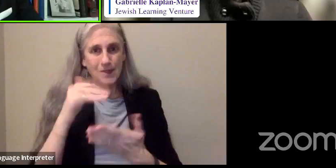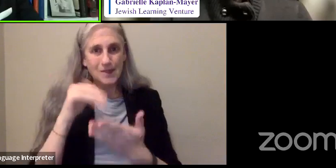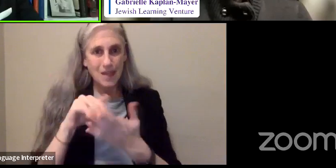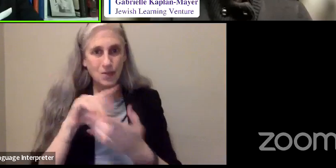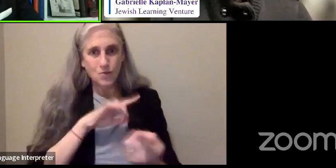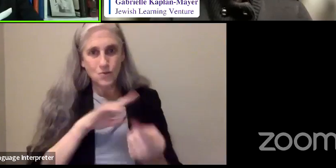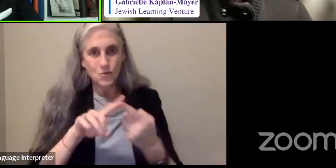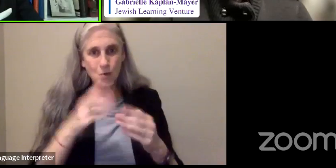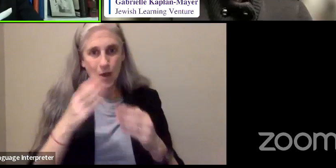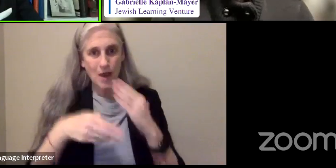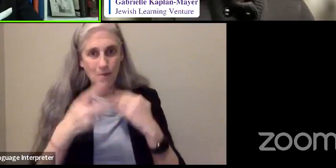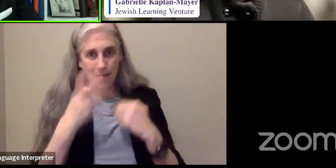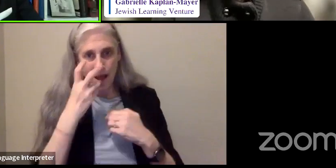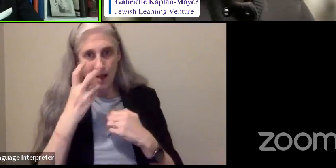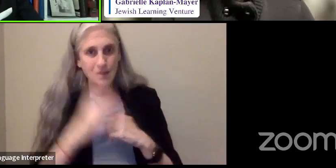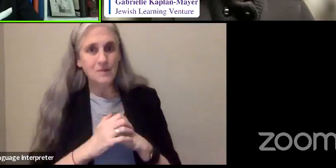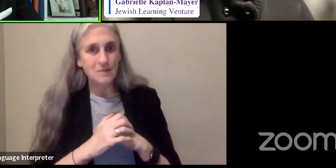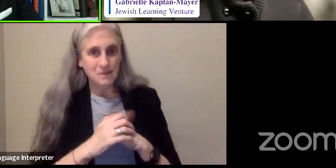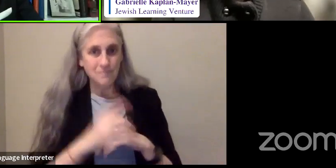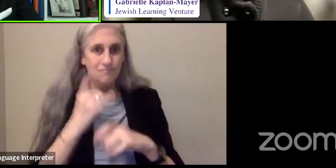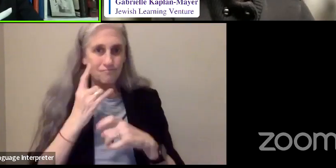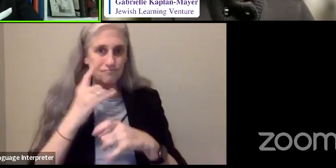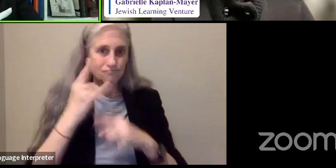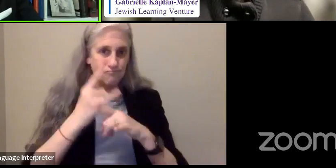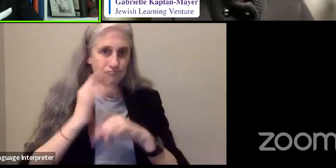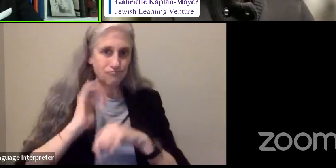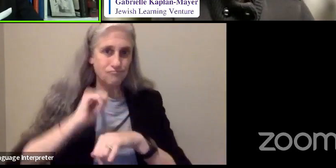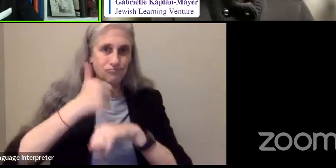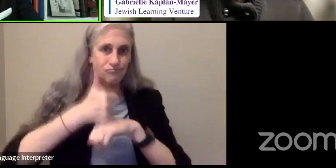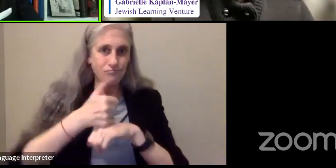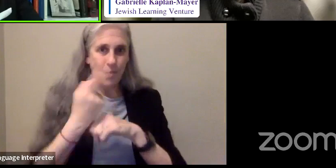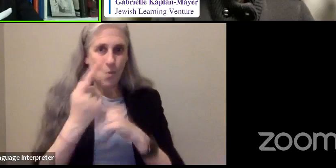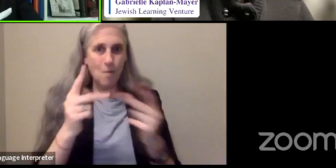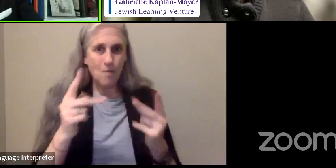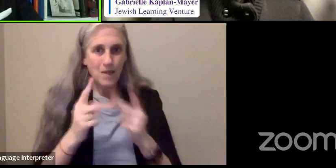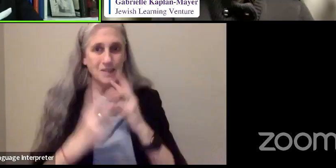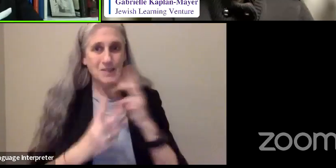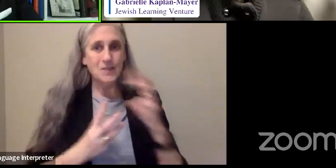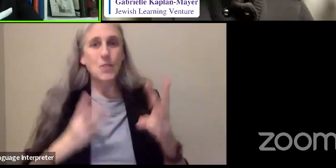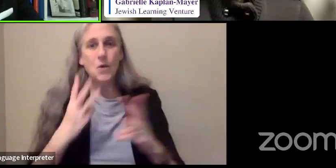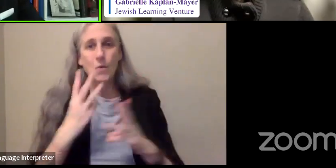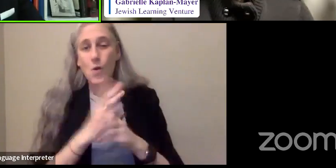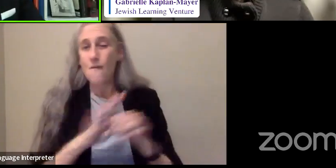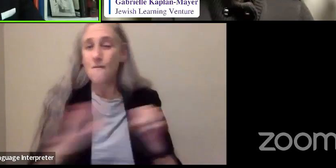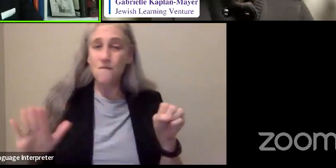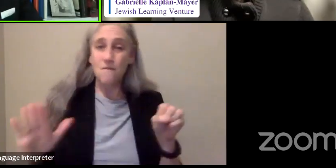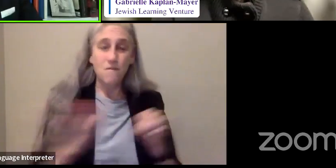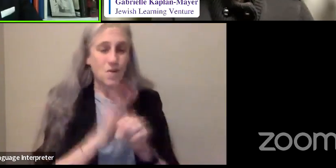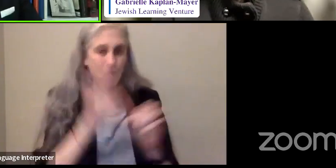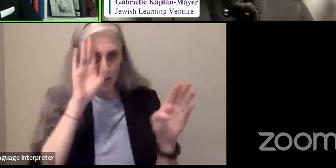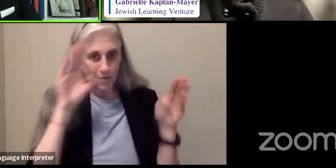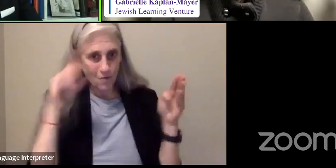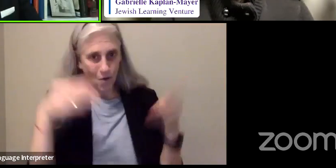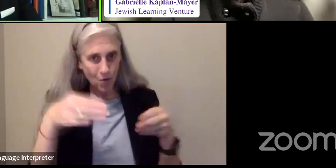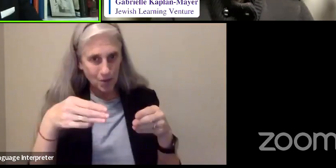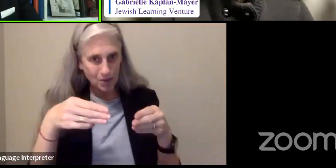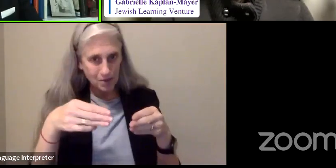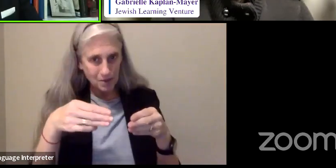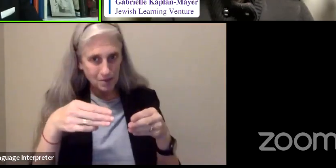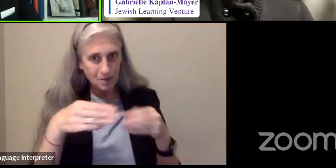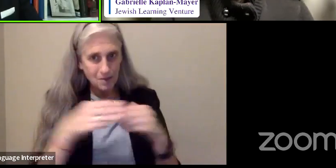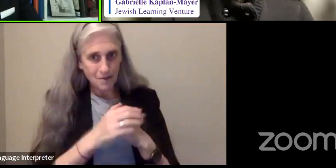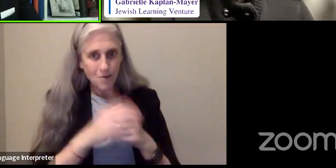of now, it's the only facility in the world devoted solely to